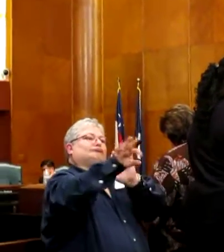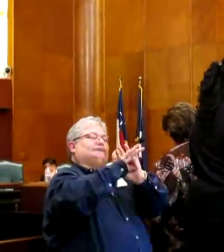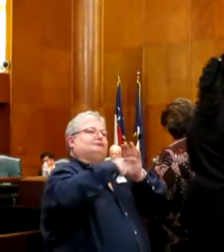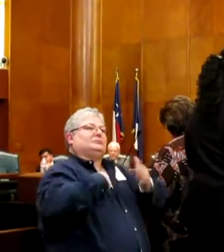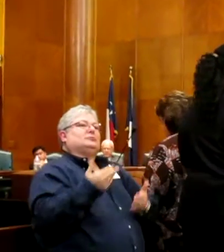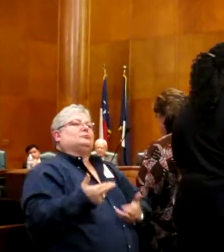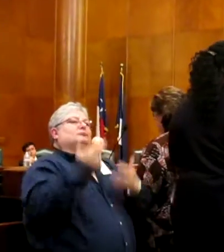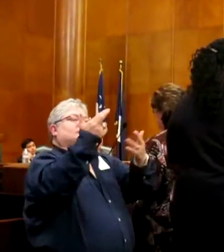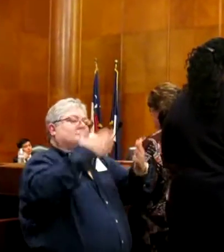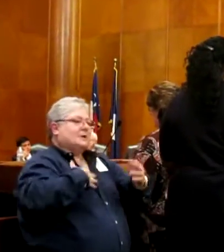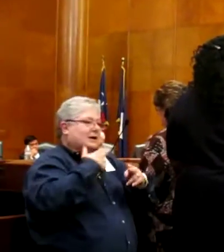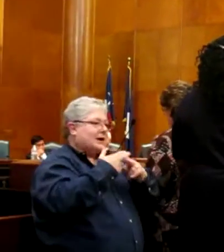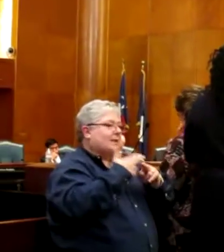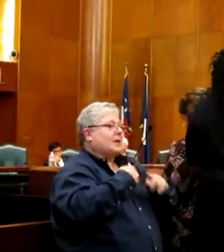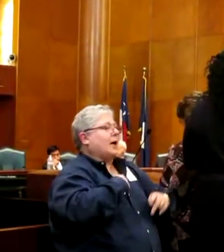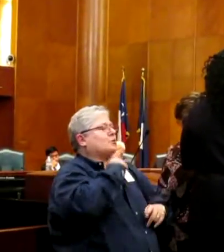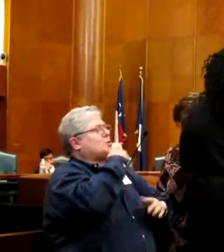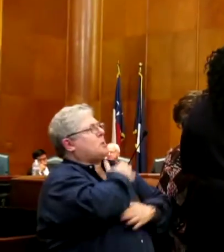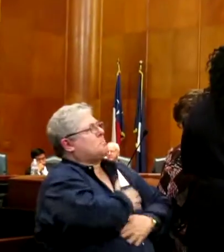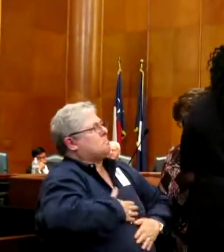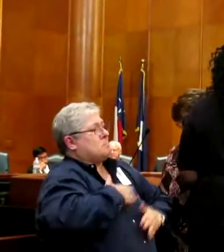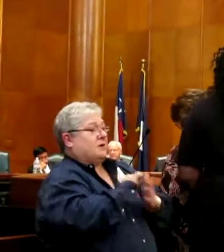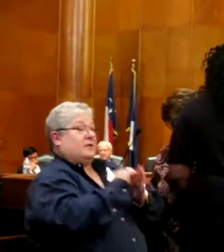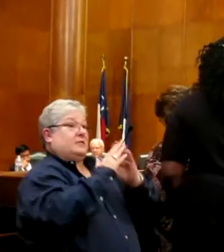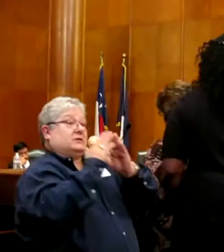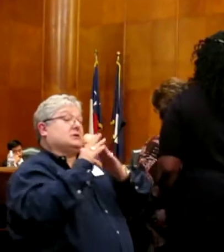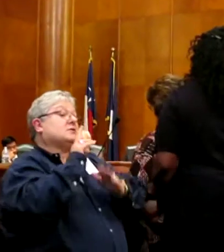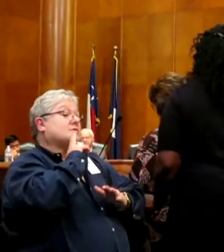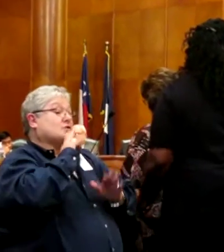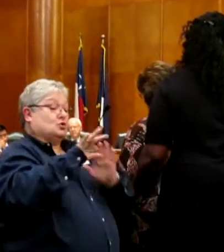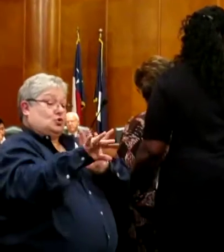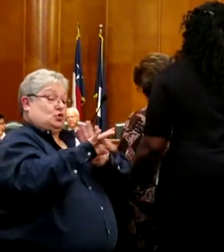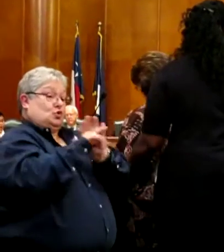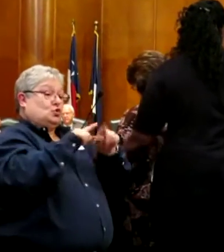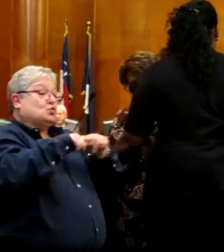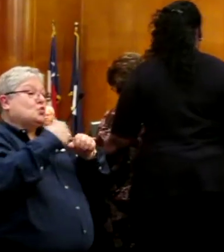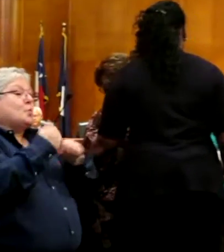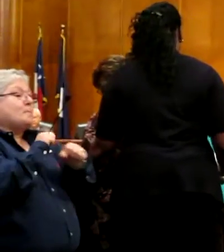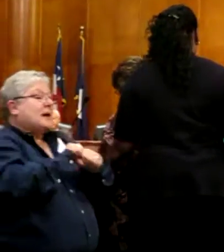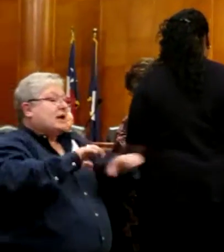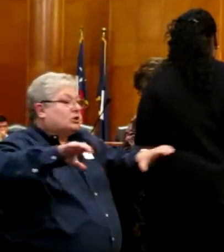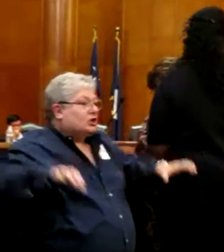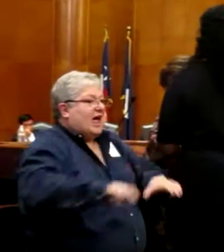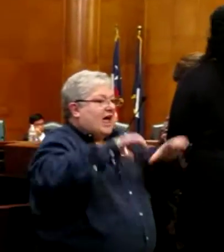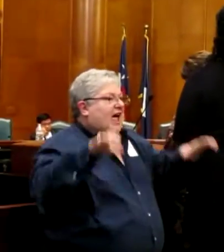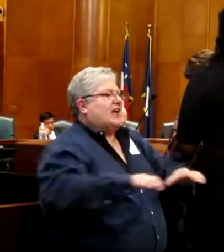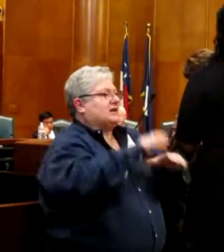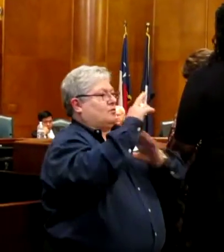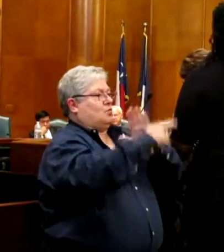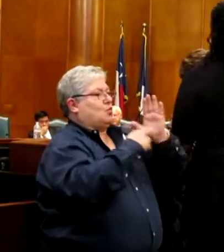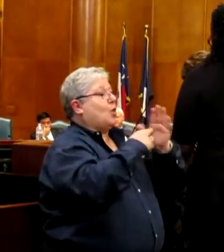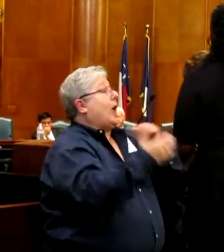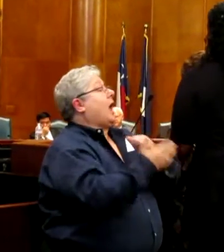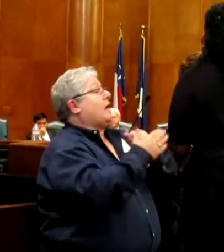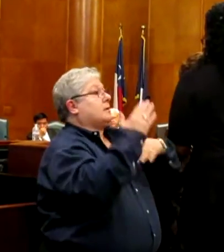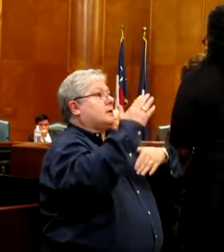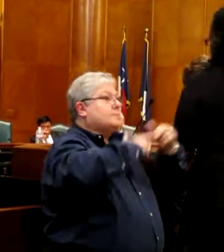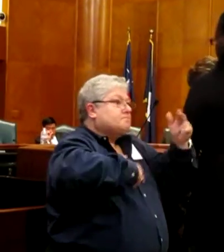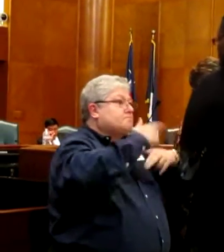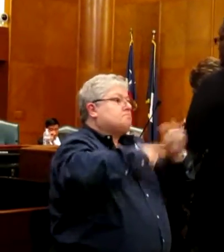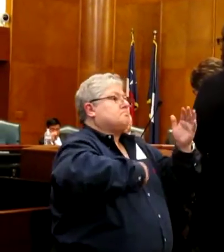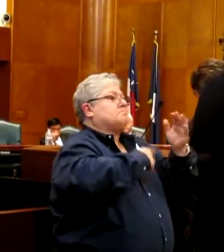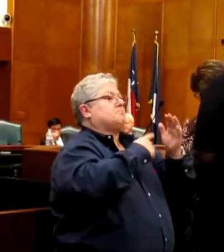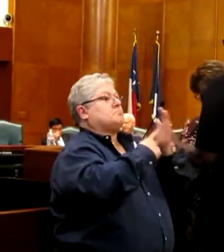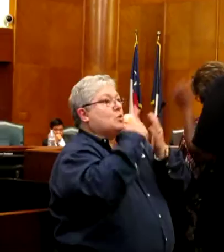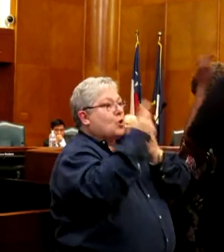I'm appreciative of the fact that the city of Houston has chosen to take an active role in helping to build programs and services for